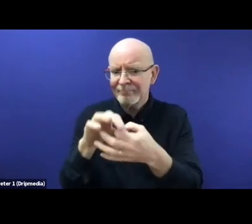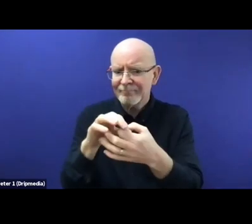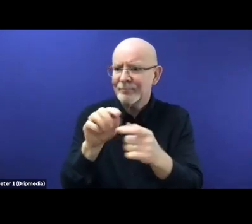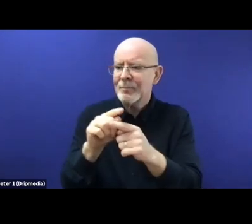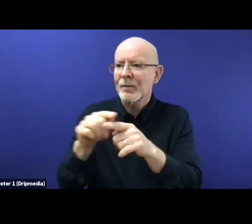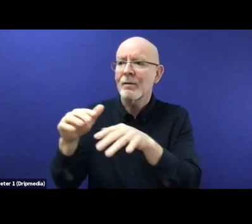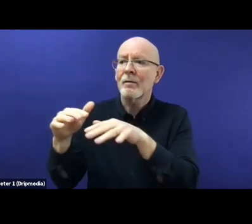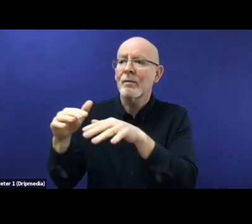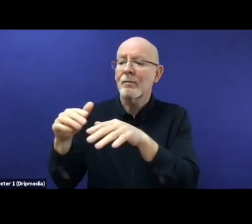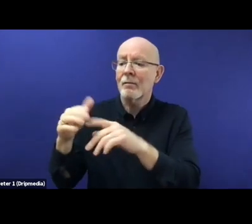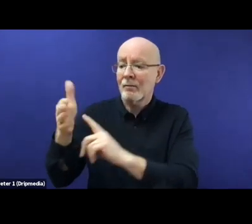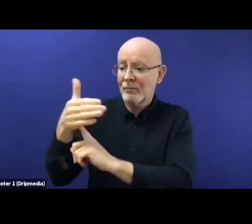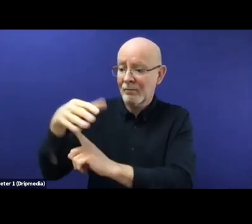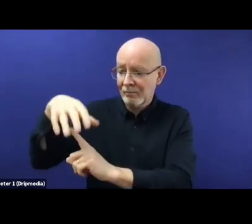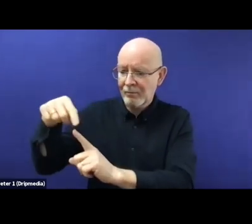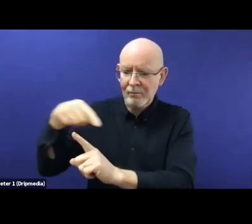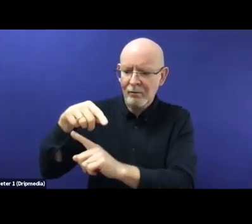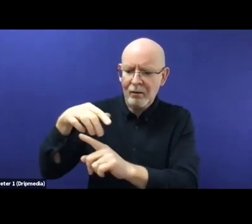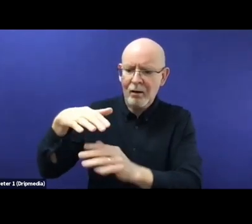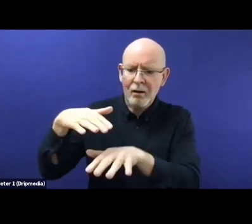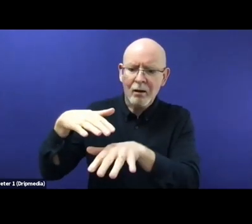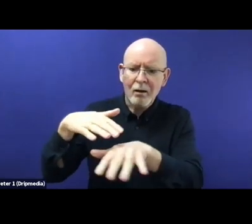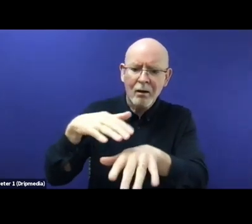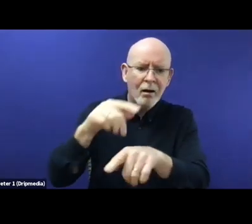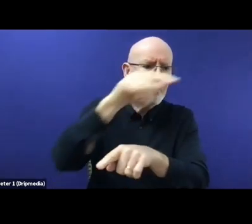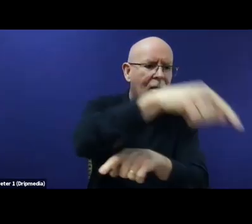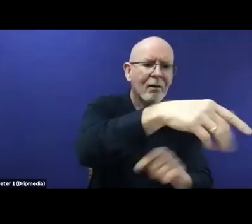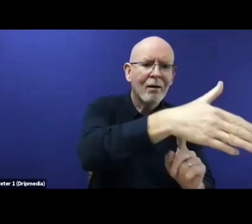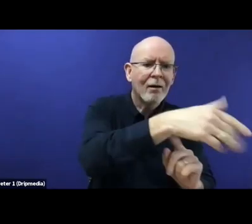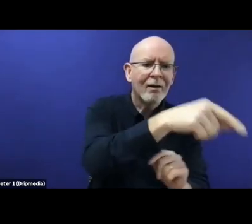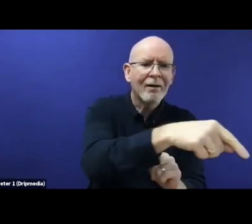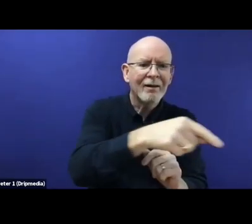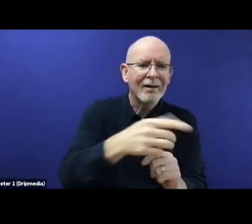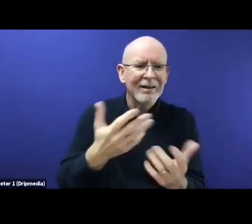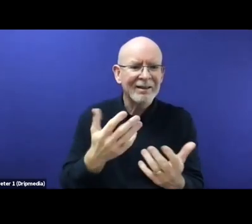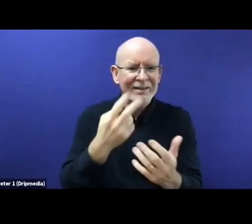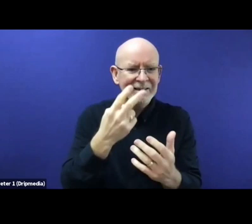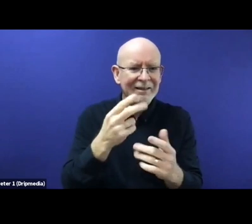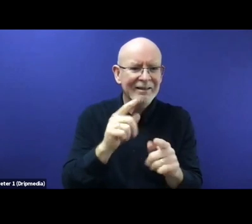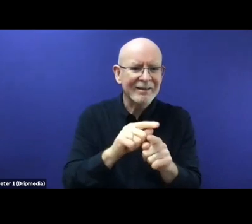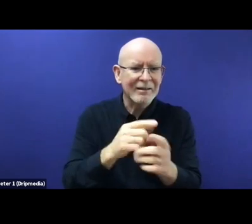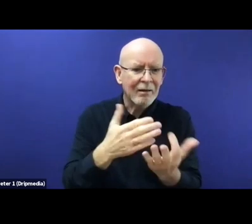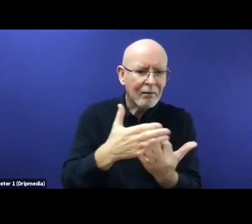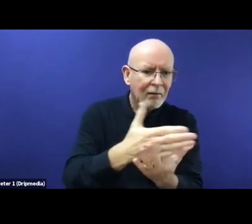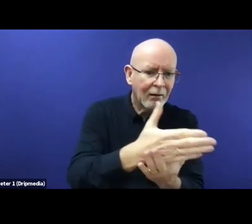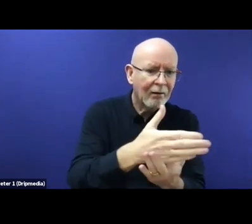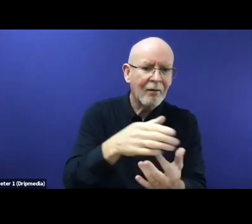the buffer state. And if you go back, as those of you who are older in the, in the audience